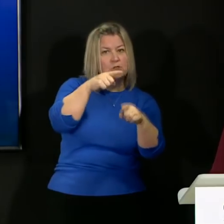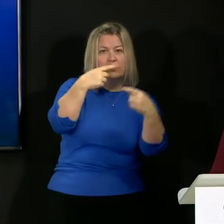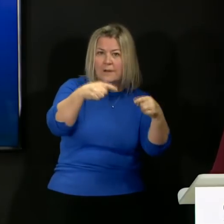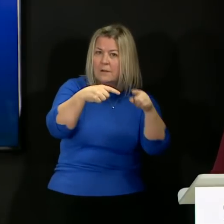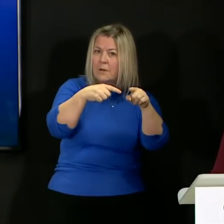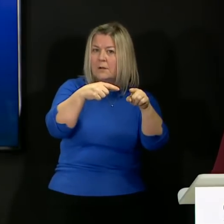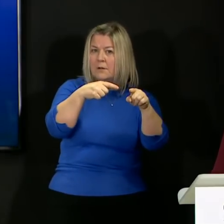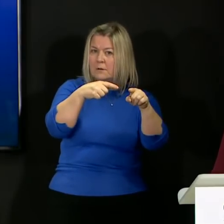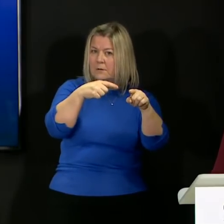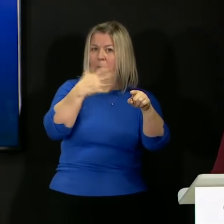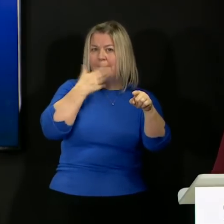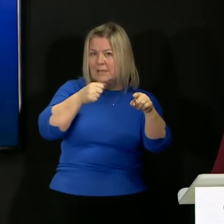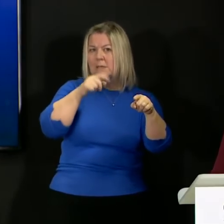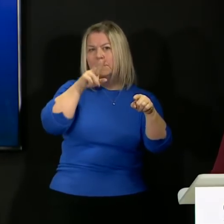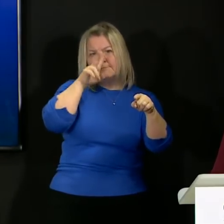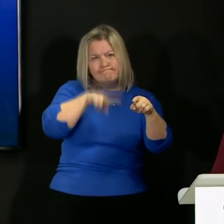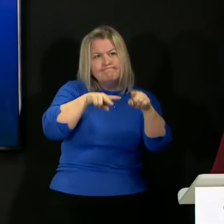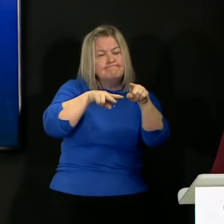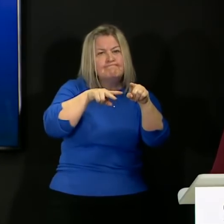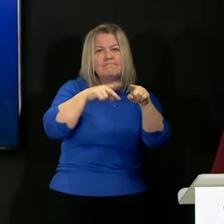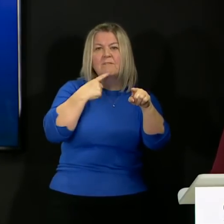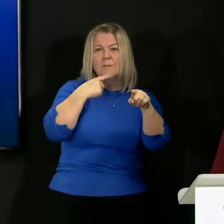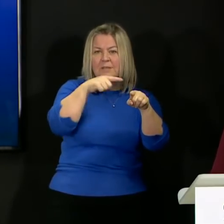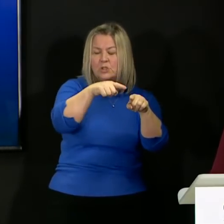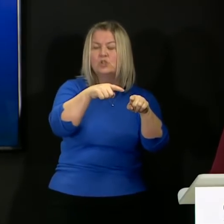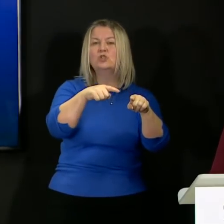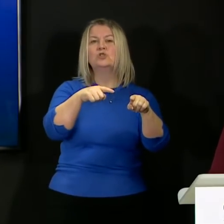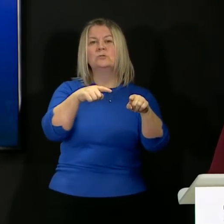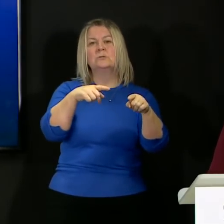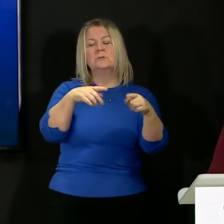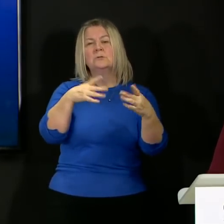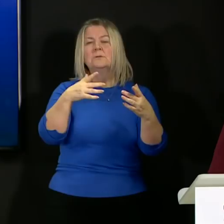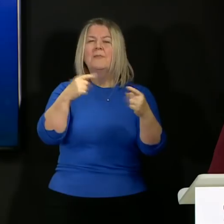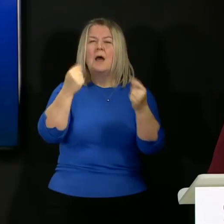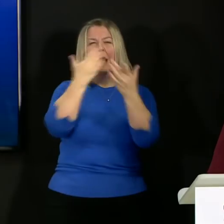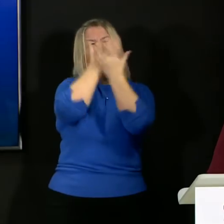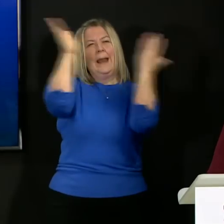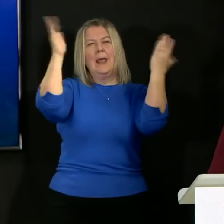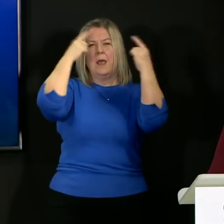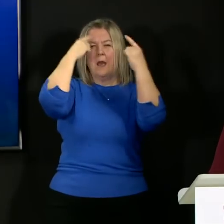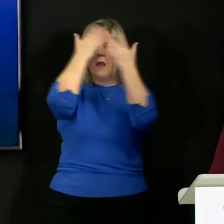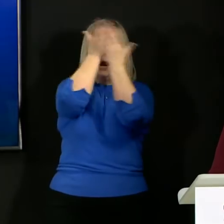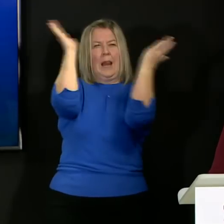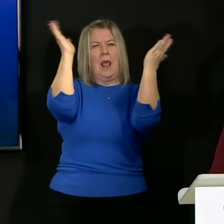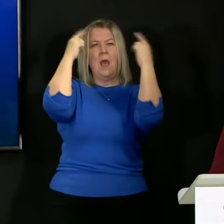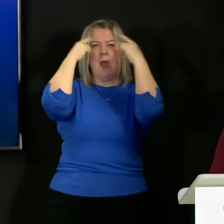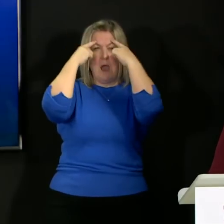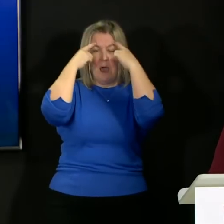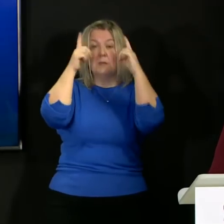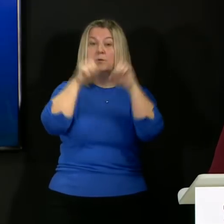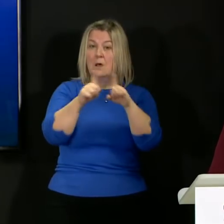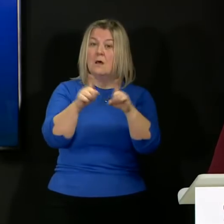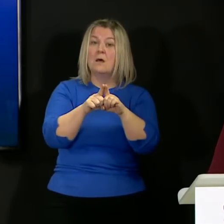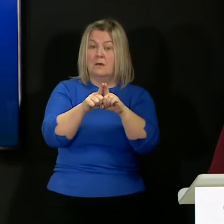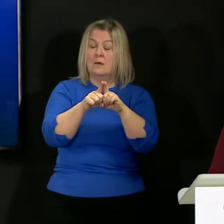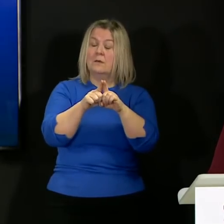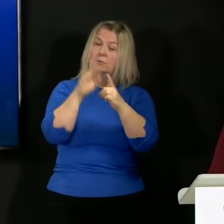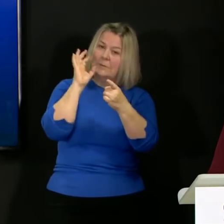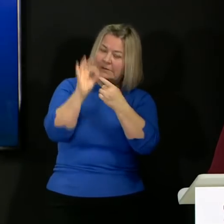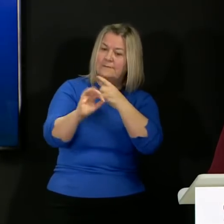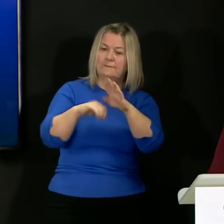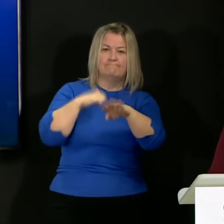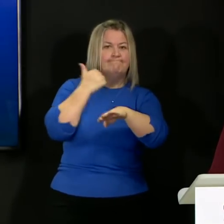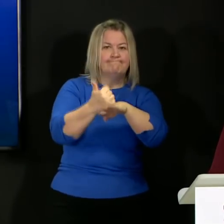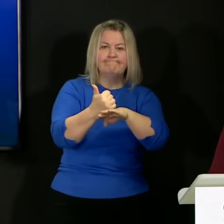available there for all of us. The Clear Your Head campaign is specifically designed to